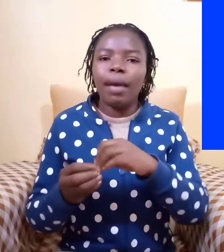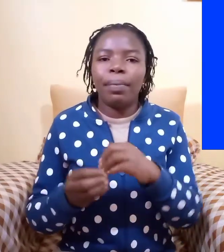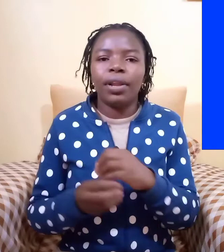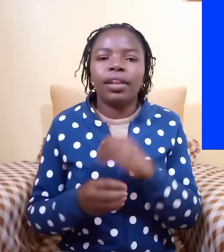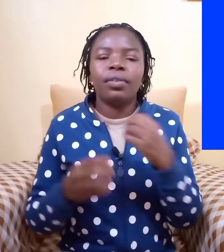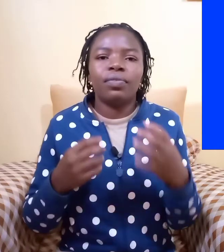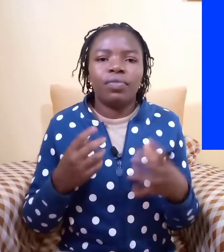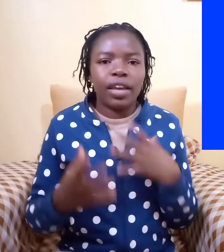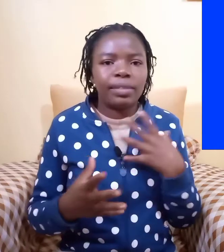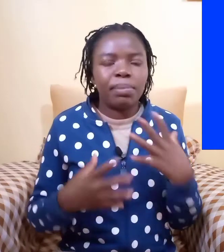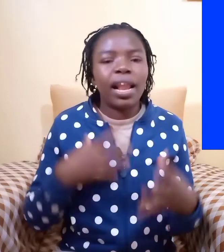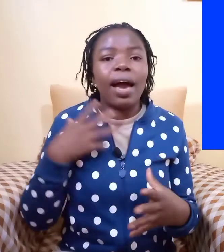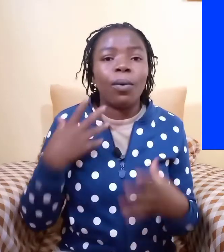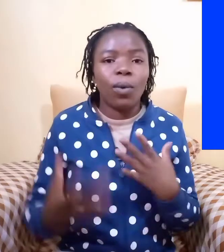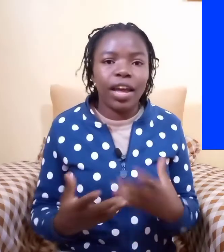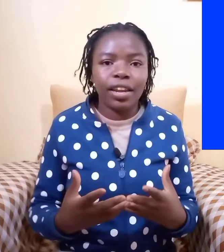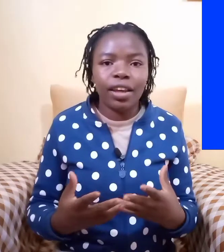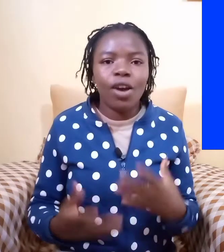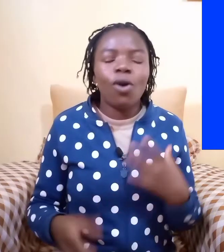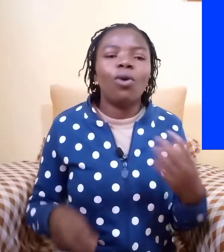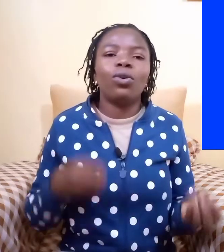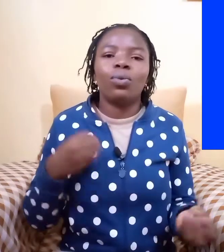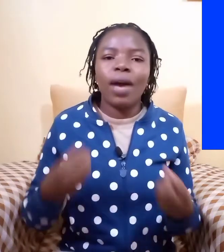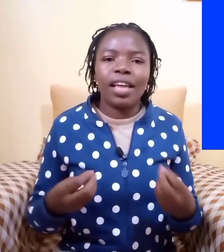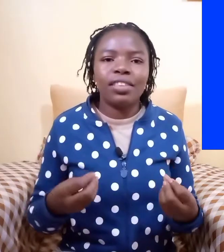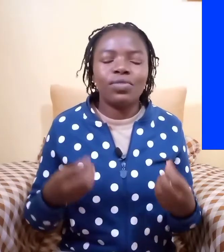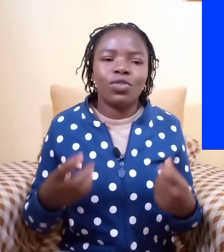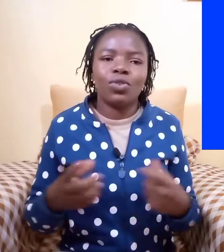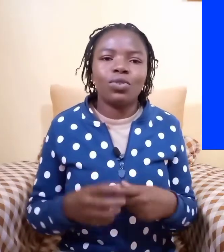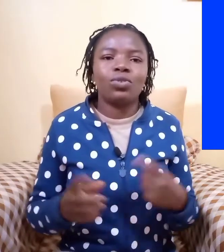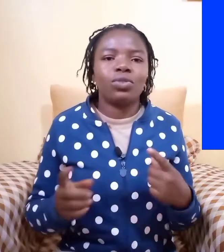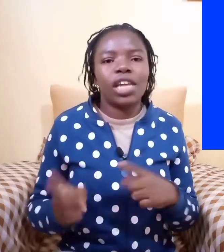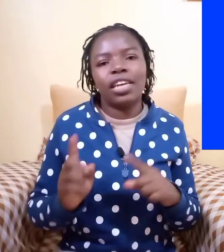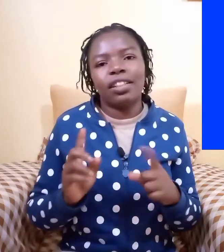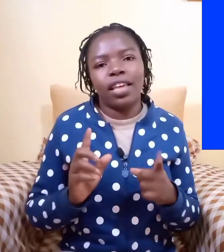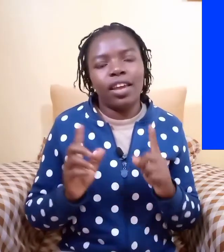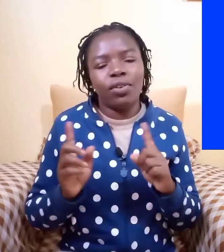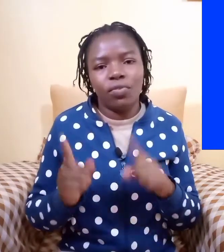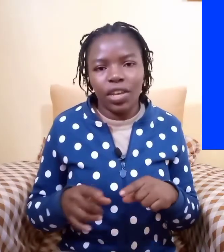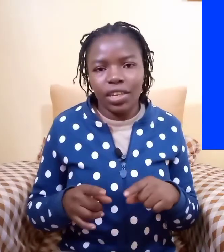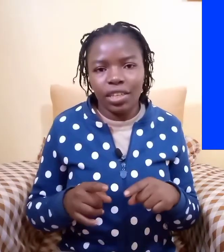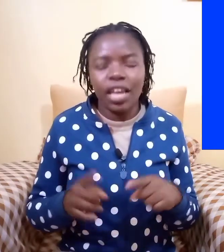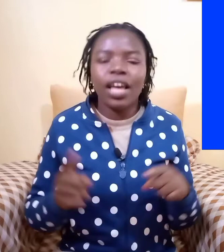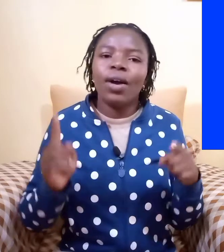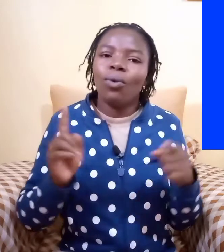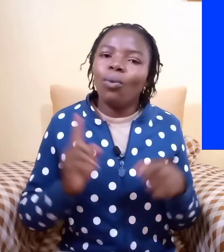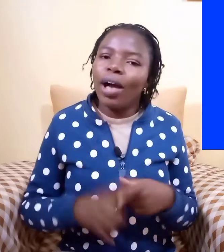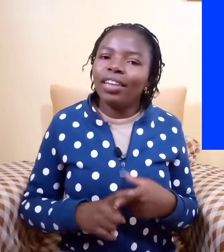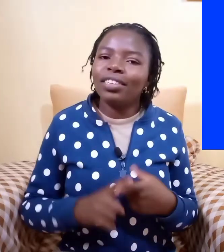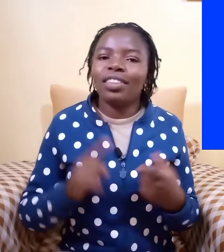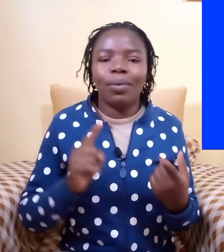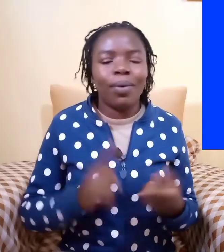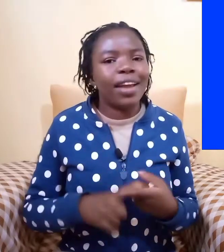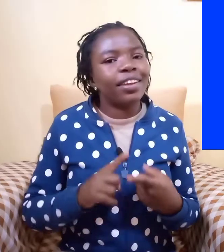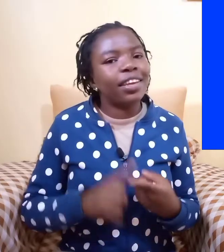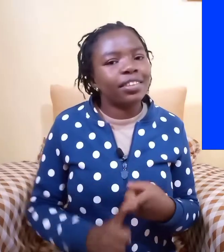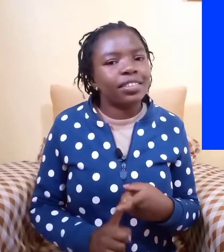app will simply fingerspelling a word or fingerspelling words for you to write at the end of it what the word is